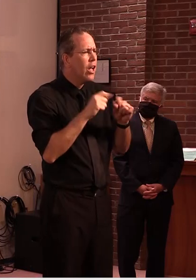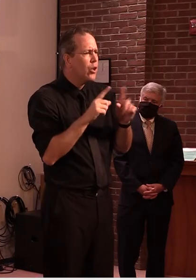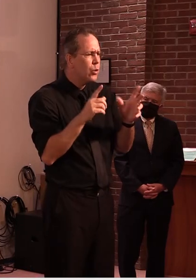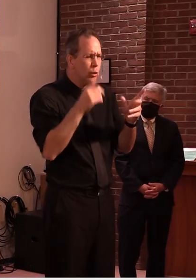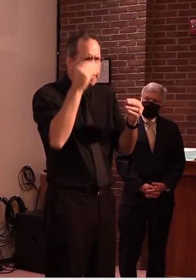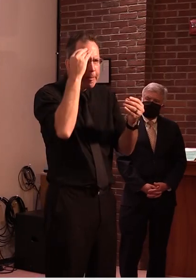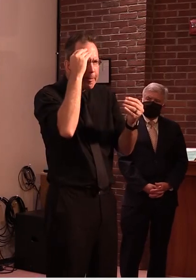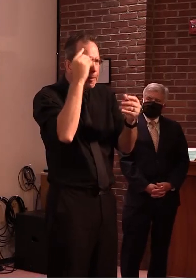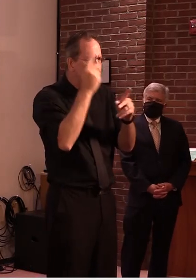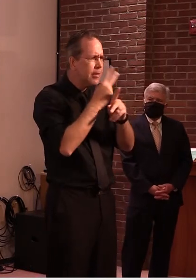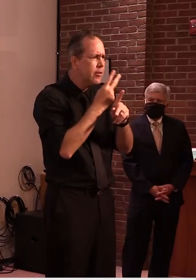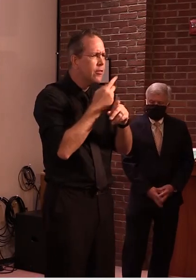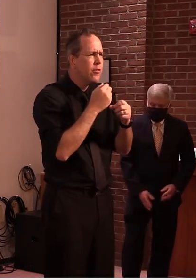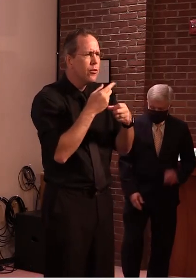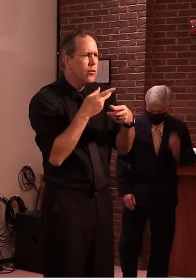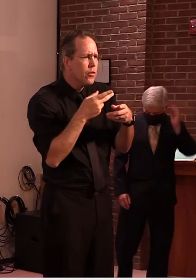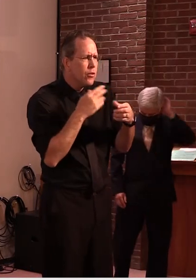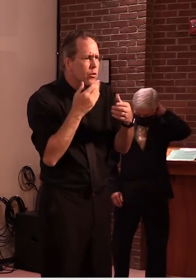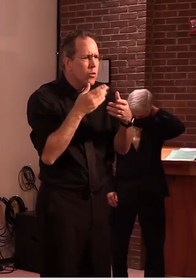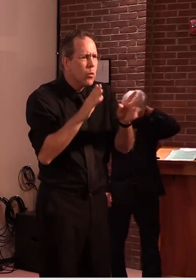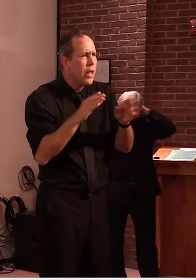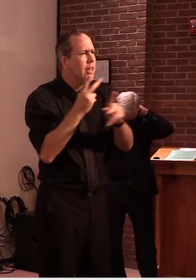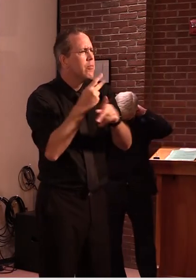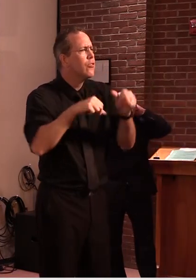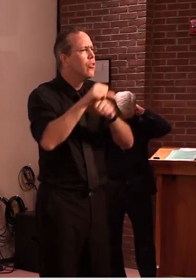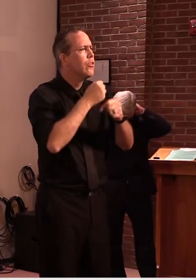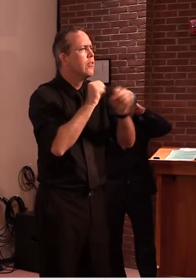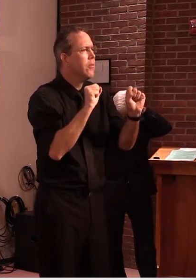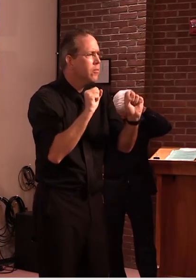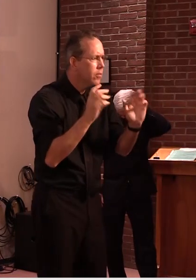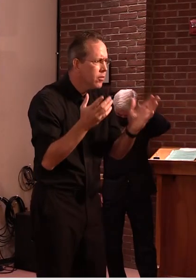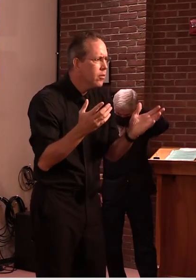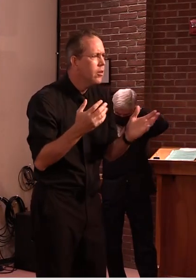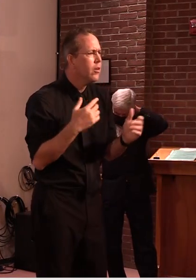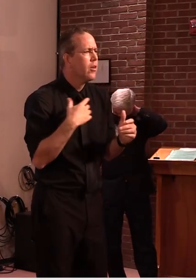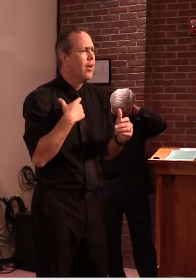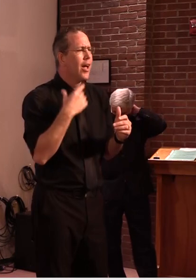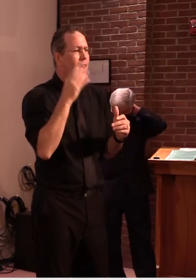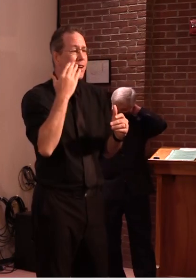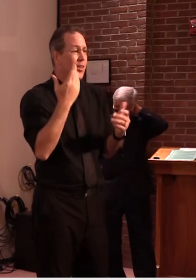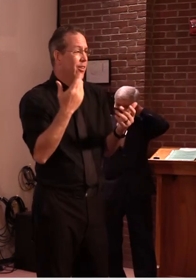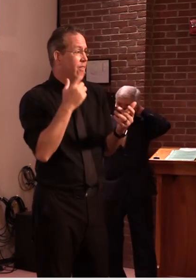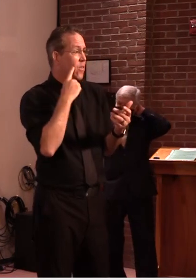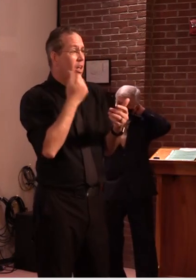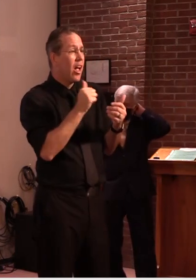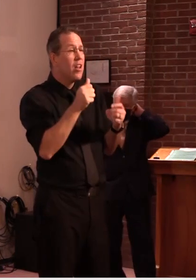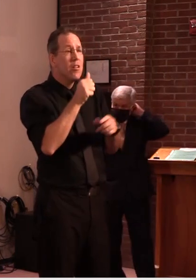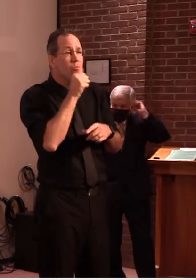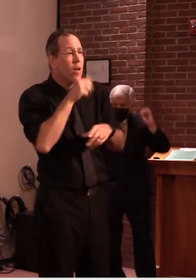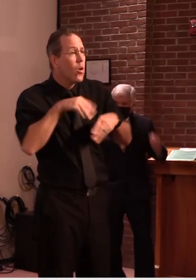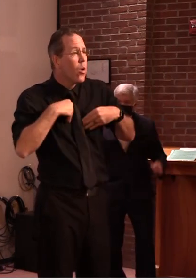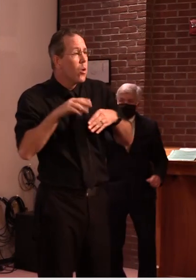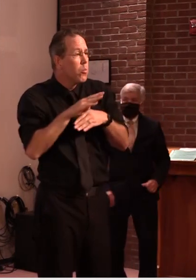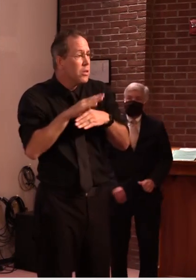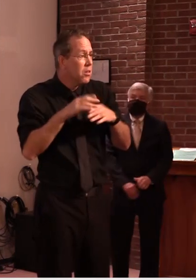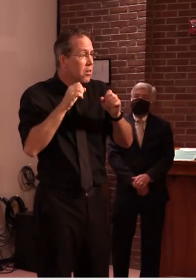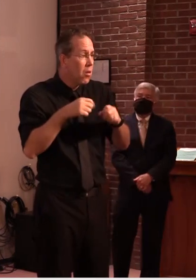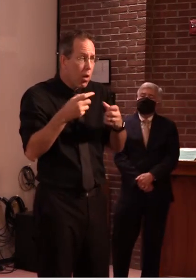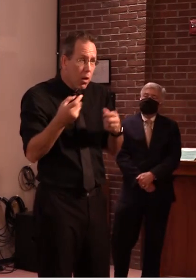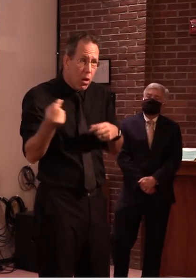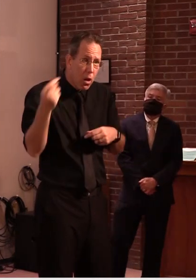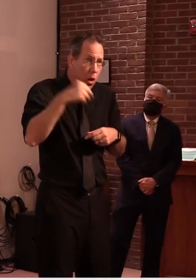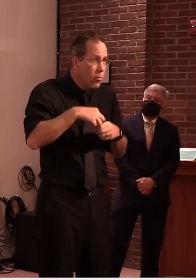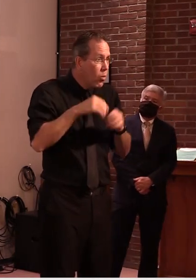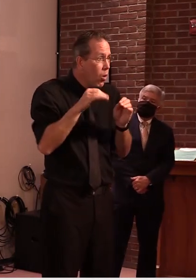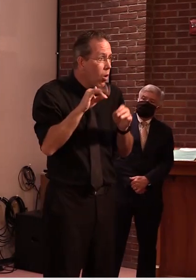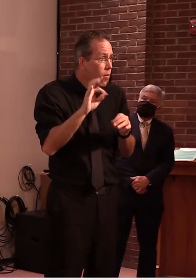operations other businesses as well if you don't have to come into an office setting if you can perform the duties